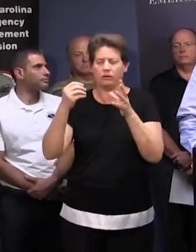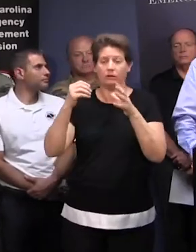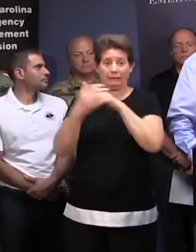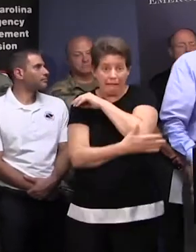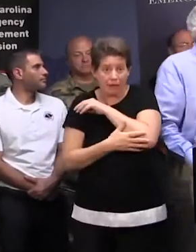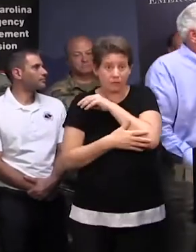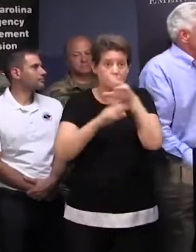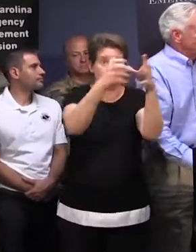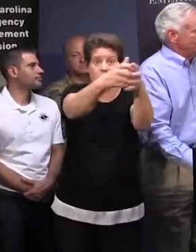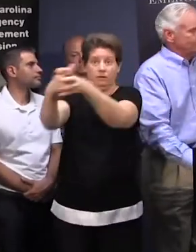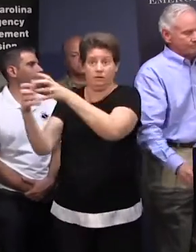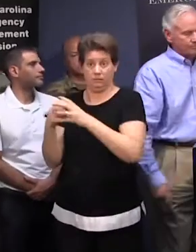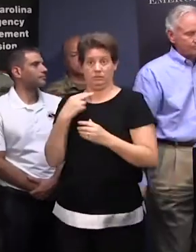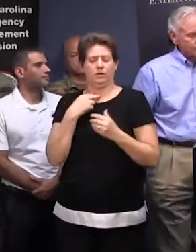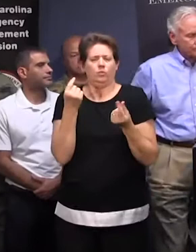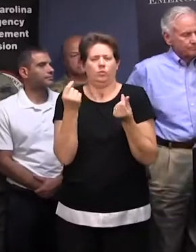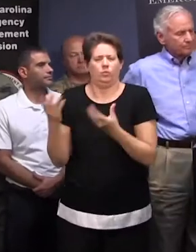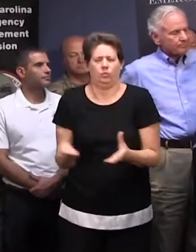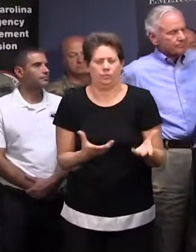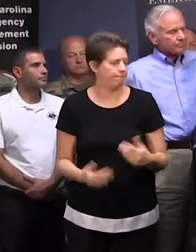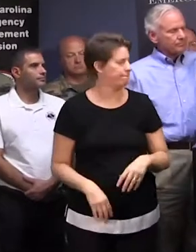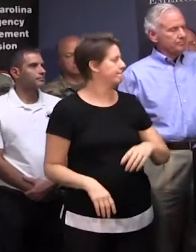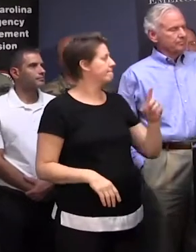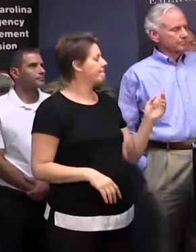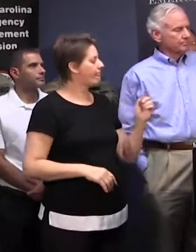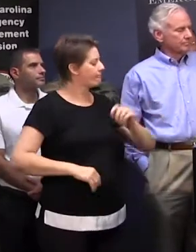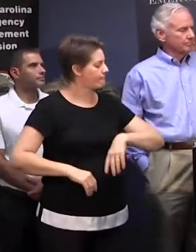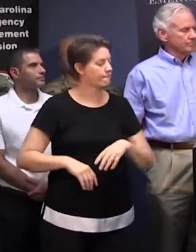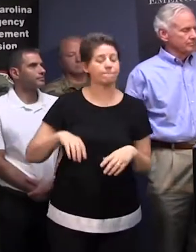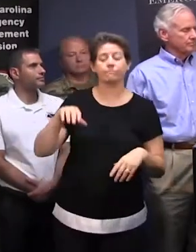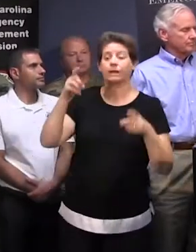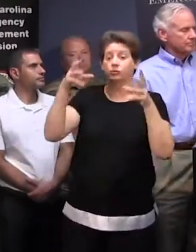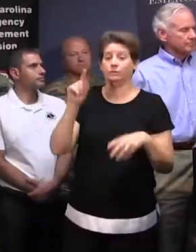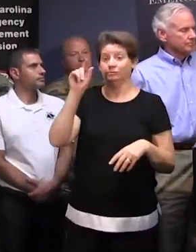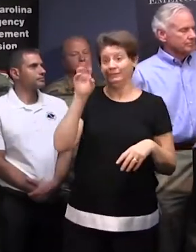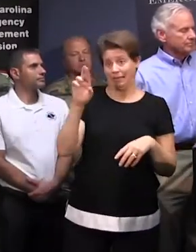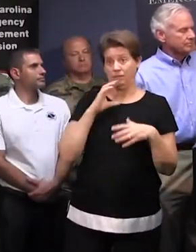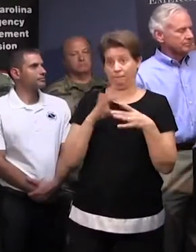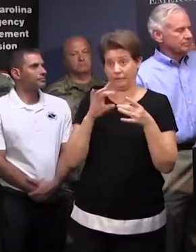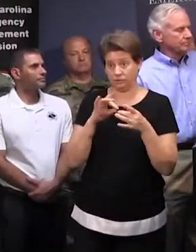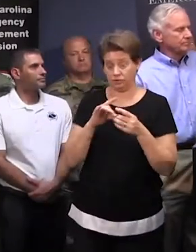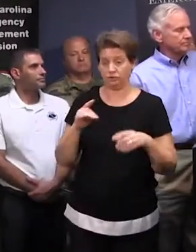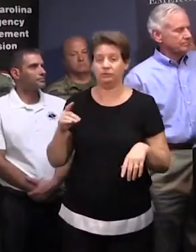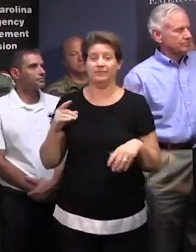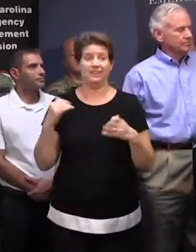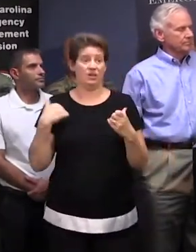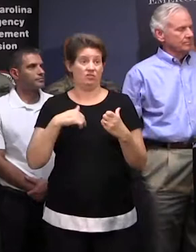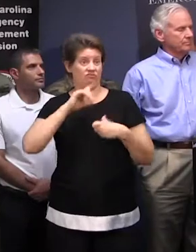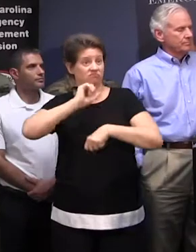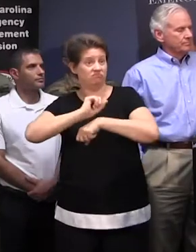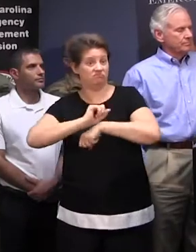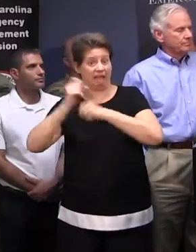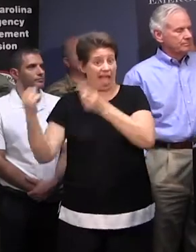help with that? Ms. Hall. Thank you, Governor. So, as Director Taylor mentioned, we are getting real-time data now